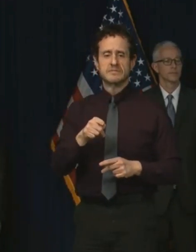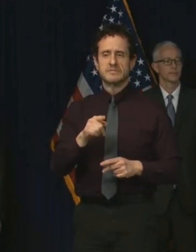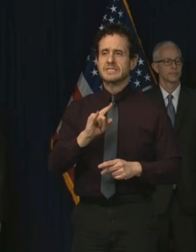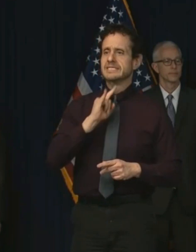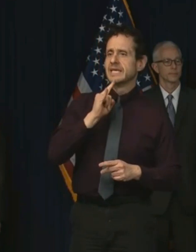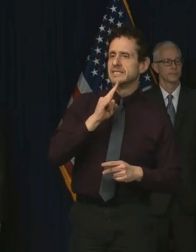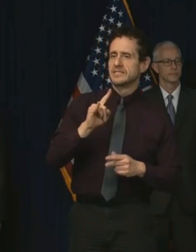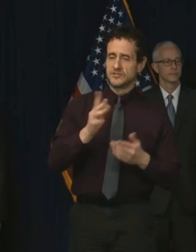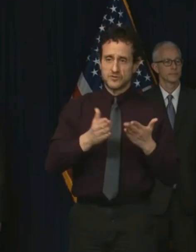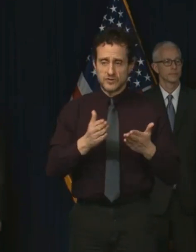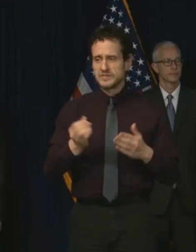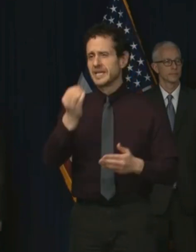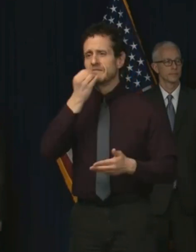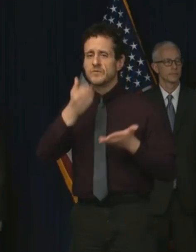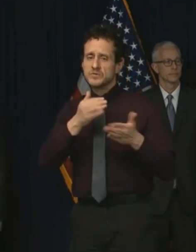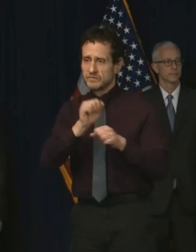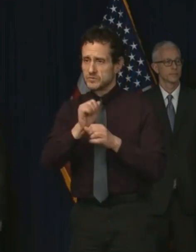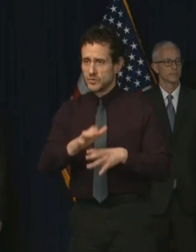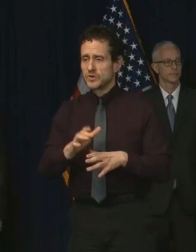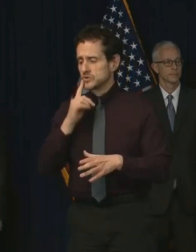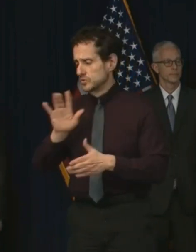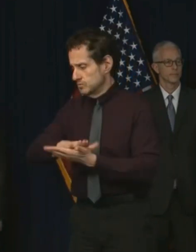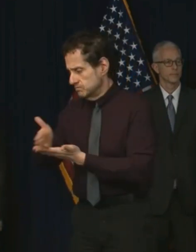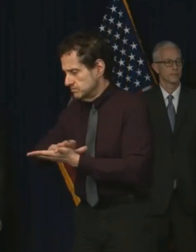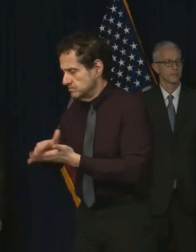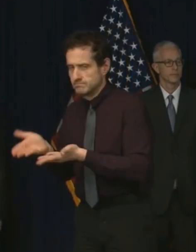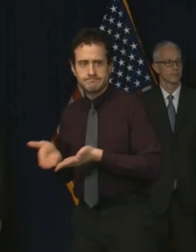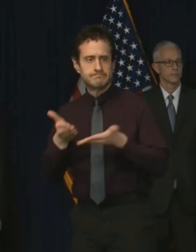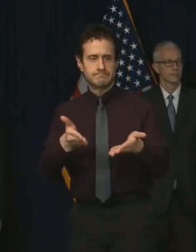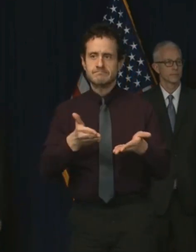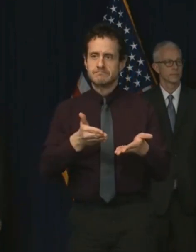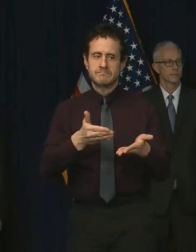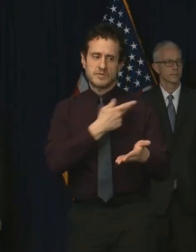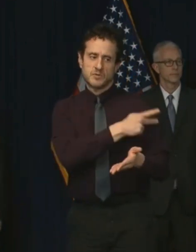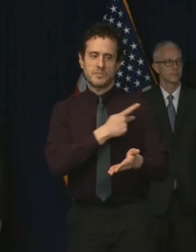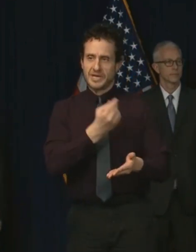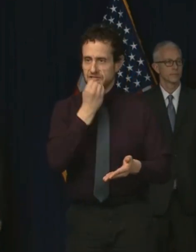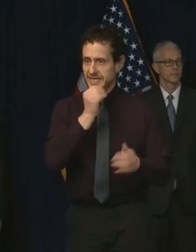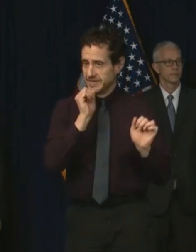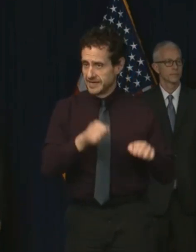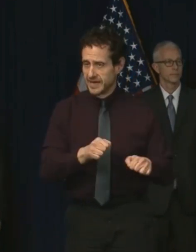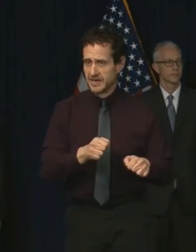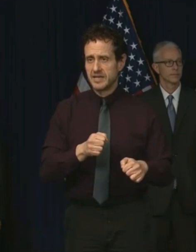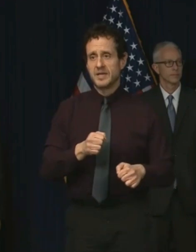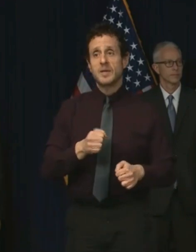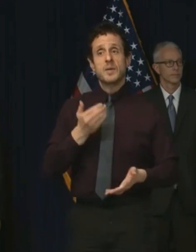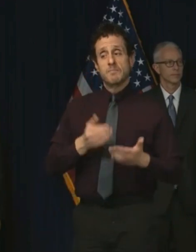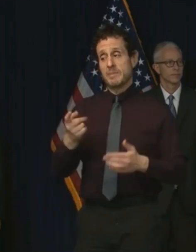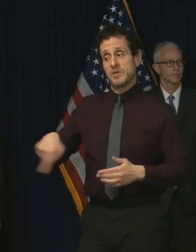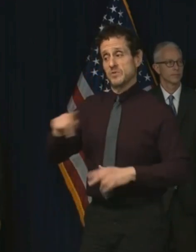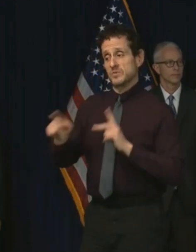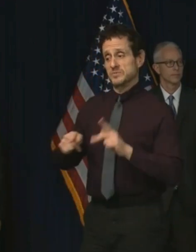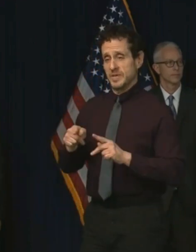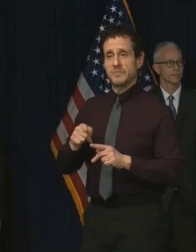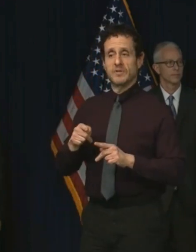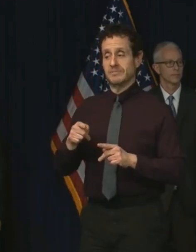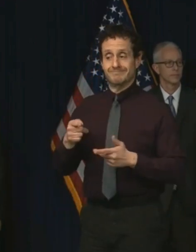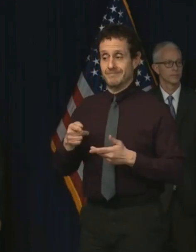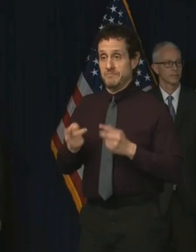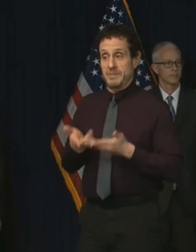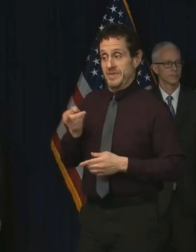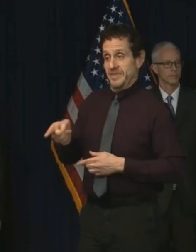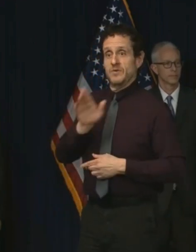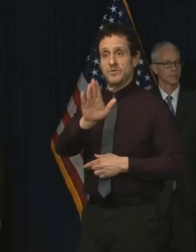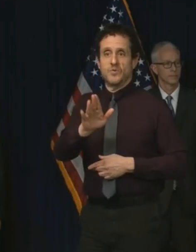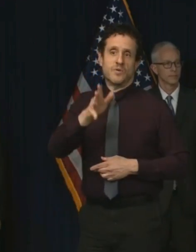and the food service workers who keep patients fed. Maybe you call one of those people a parent, a sibling,